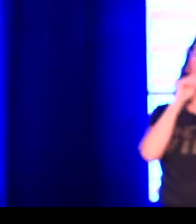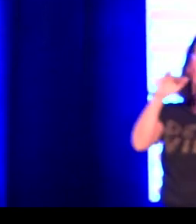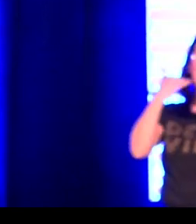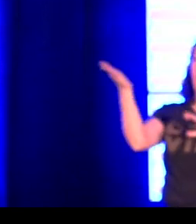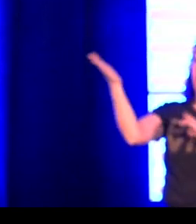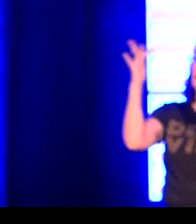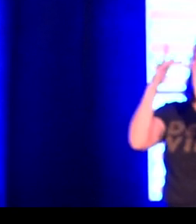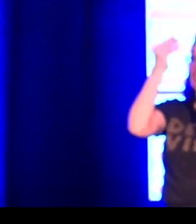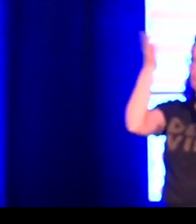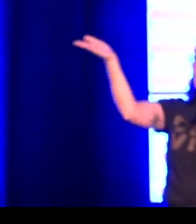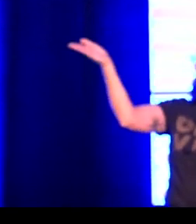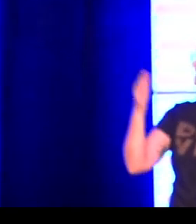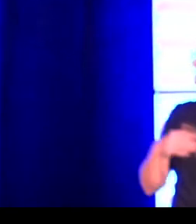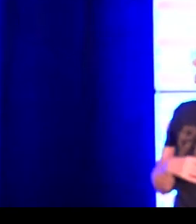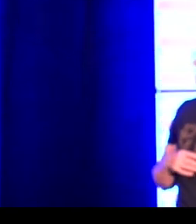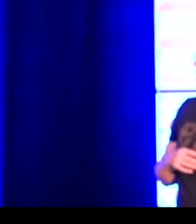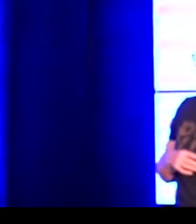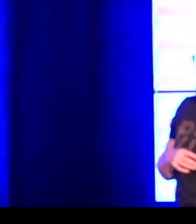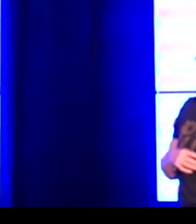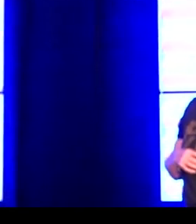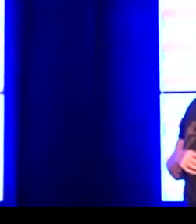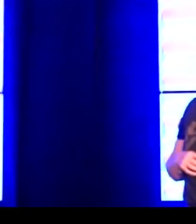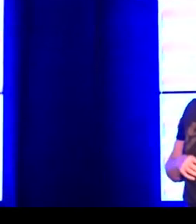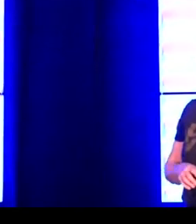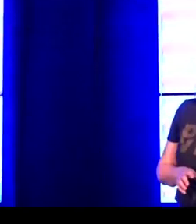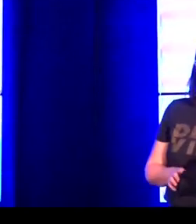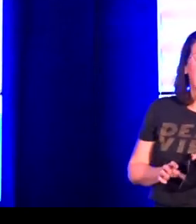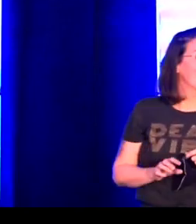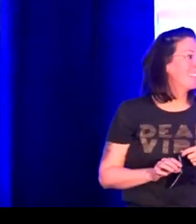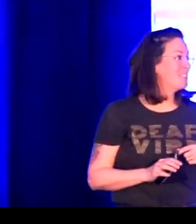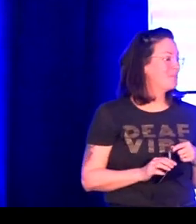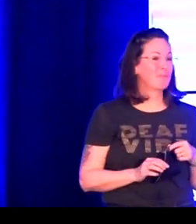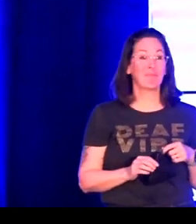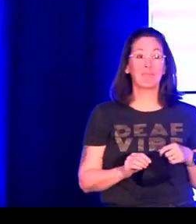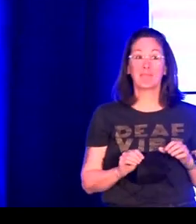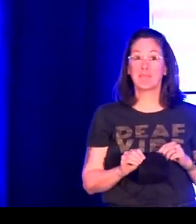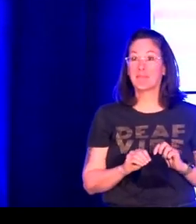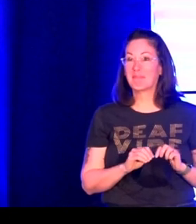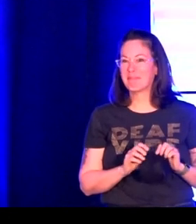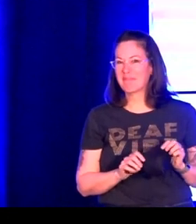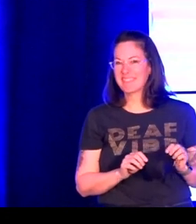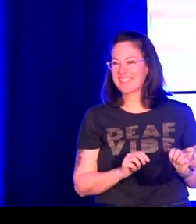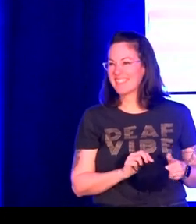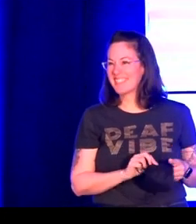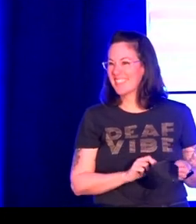Thank Thank I'm happy to also talk more over Twitter or over email. My contact information is on the slide.